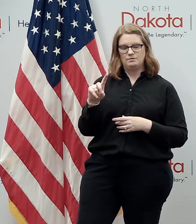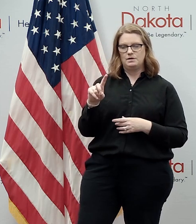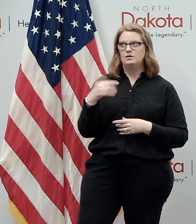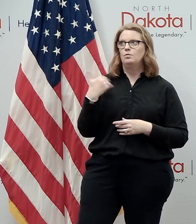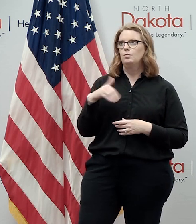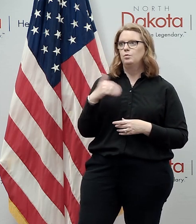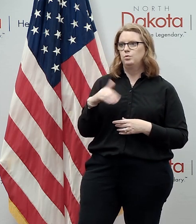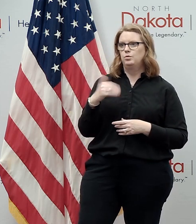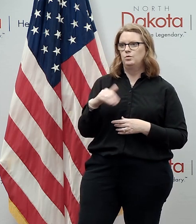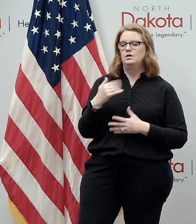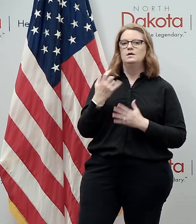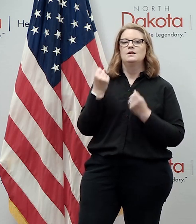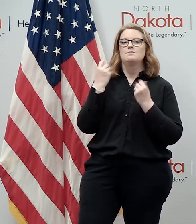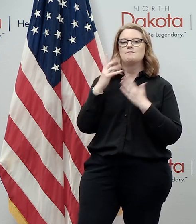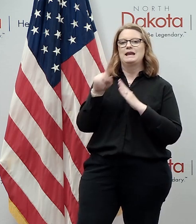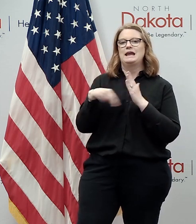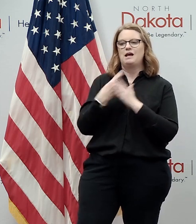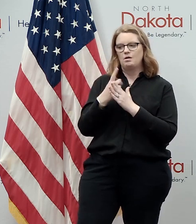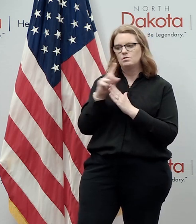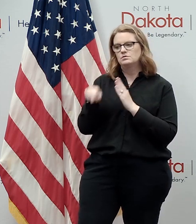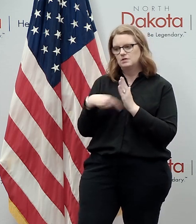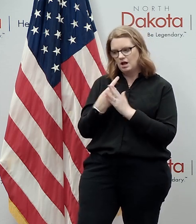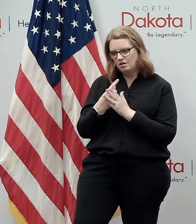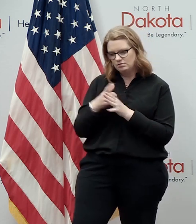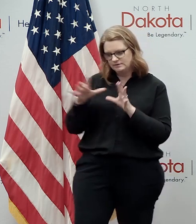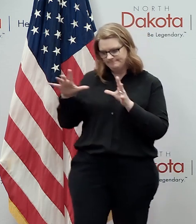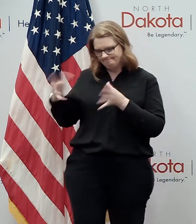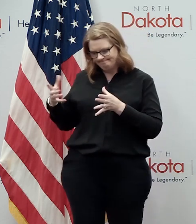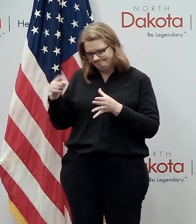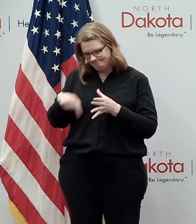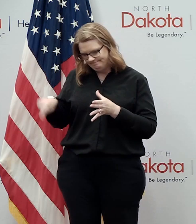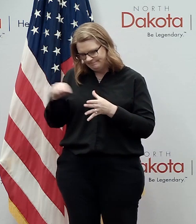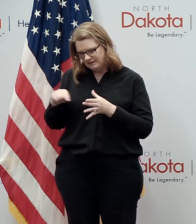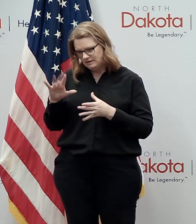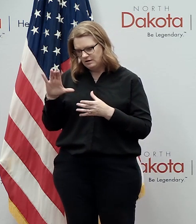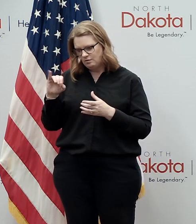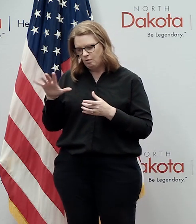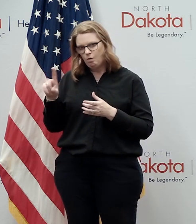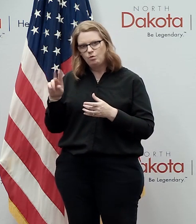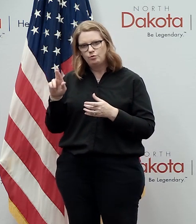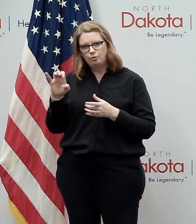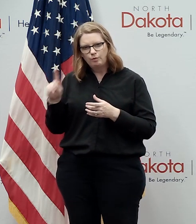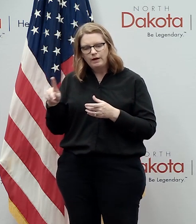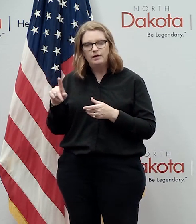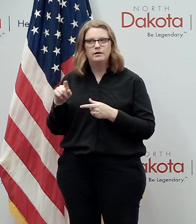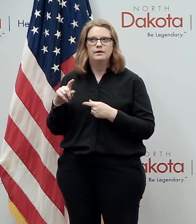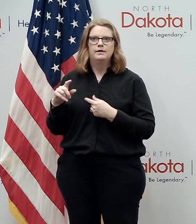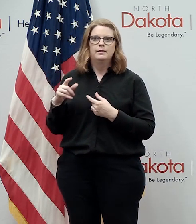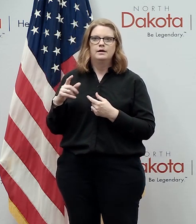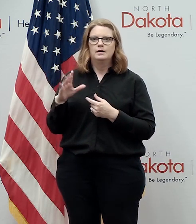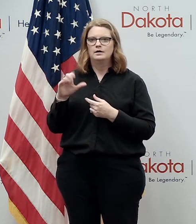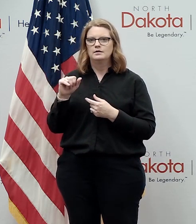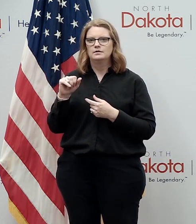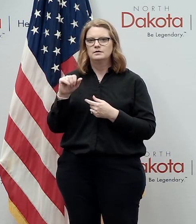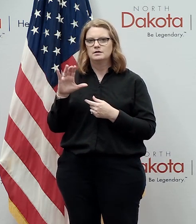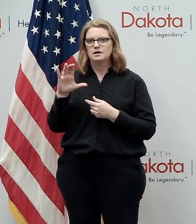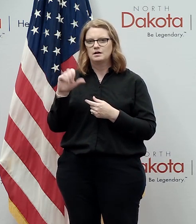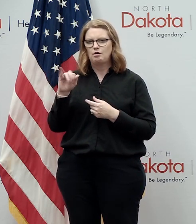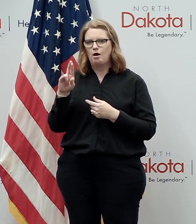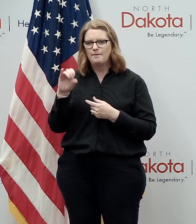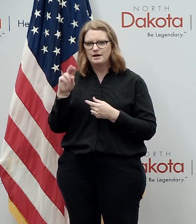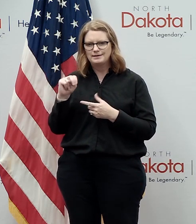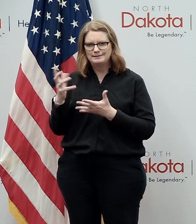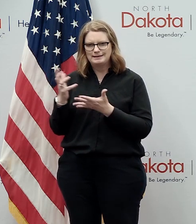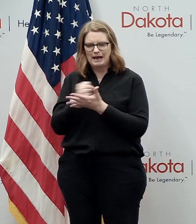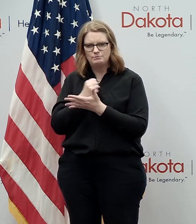hundreds and hundreds of hours to work on everything from uh you know coal creek uh you know whether it's you know carbon capture whether it's